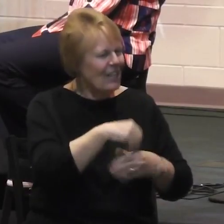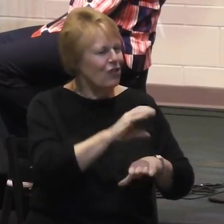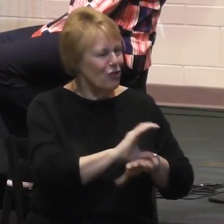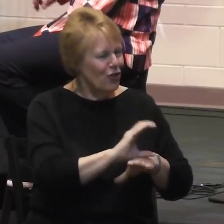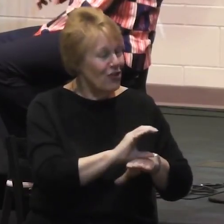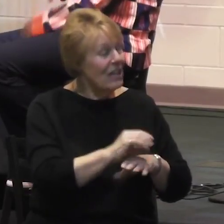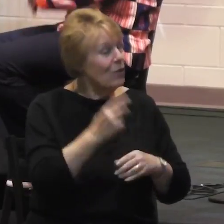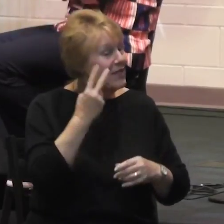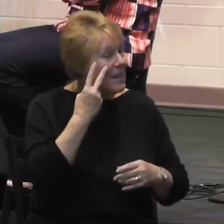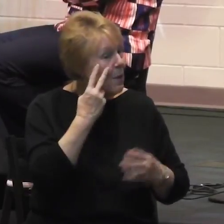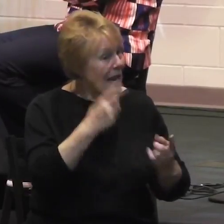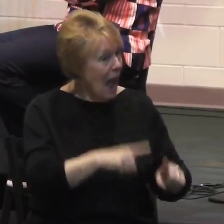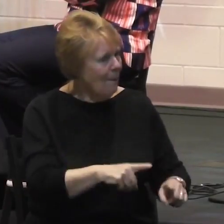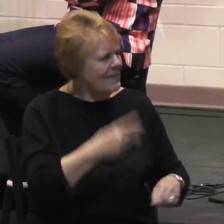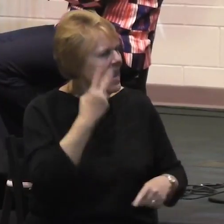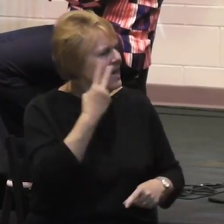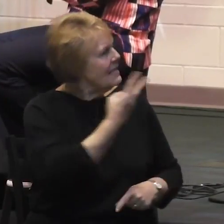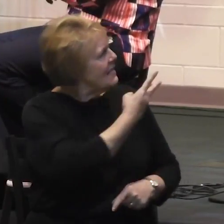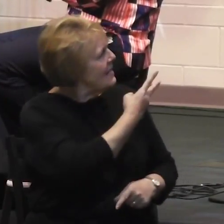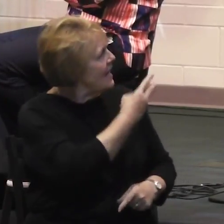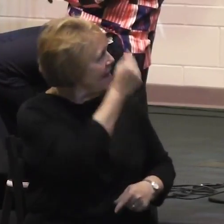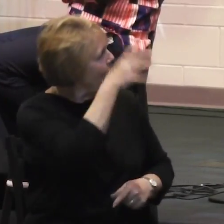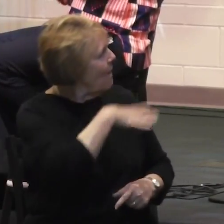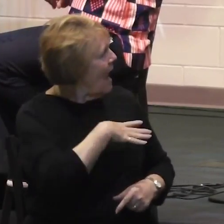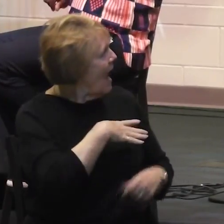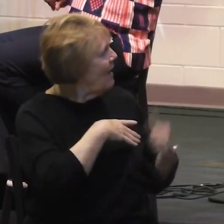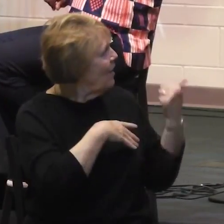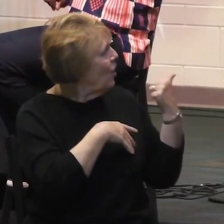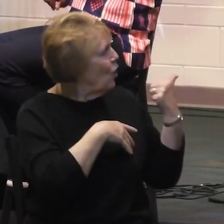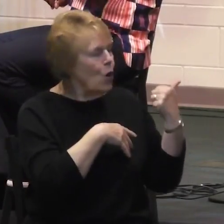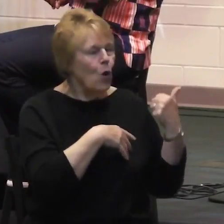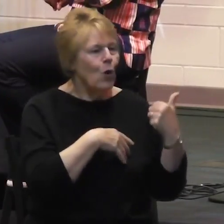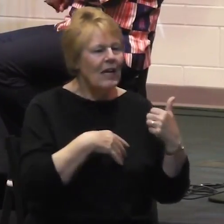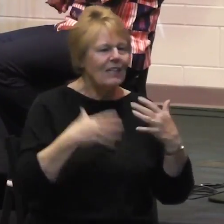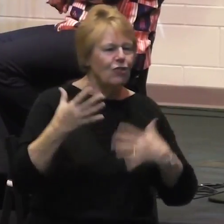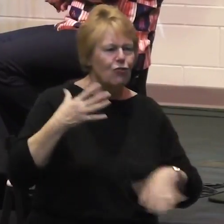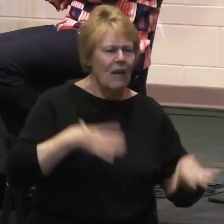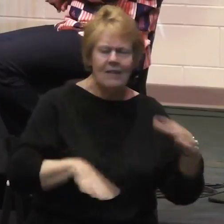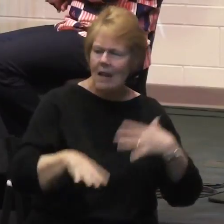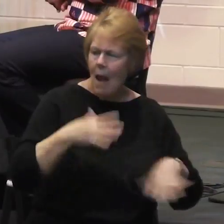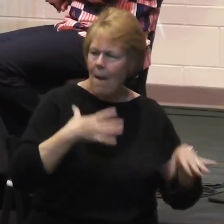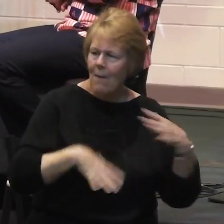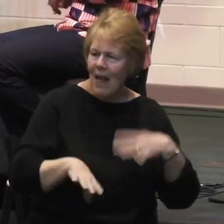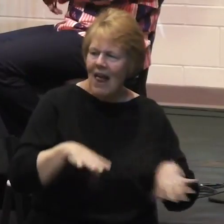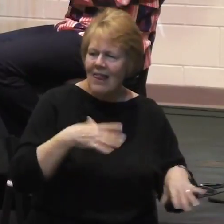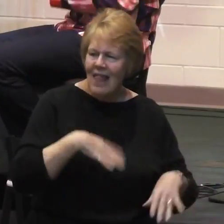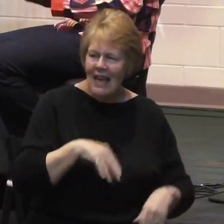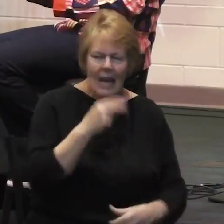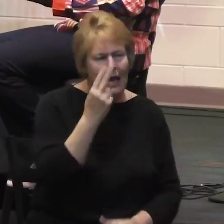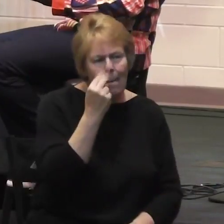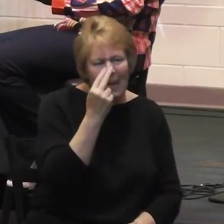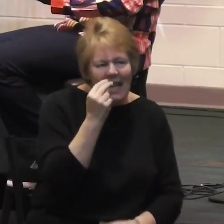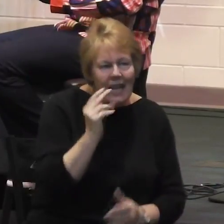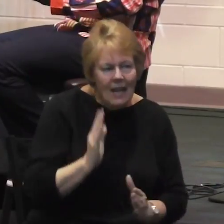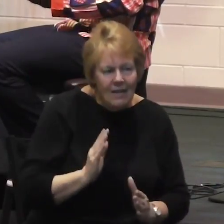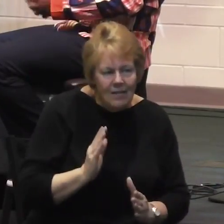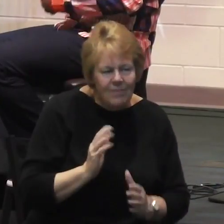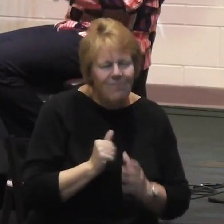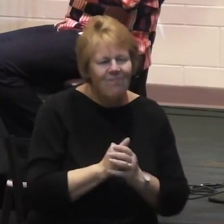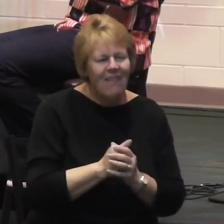happening, you see the guy who is dressed up like a comedian, you know, that's actually his trade.